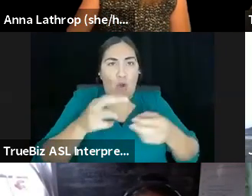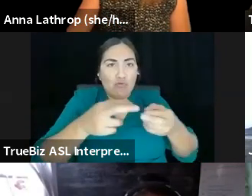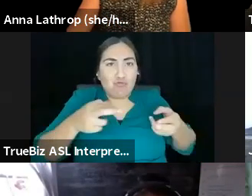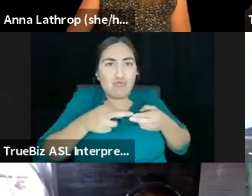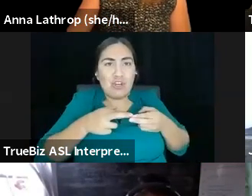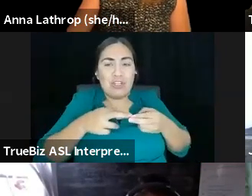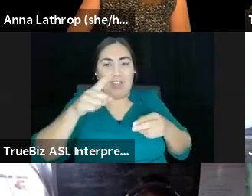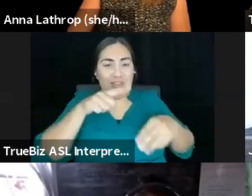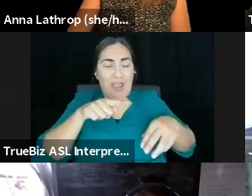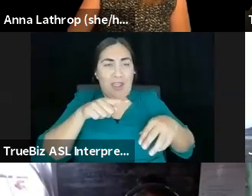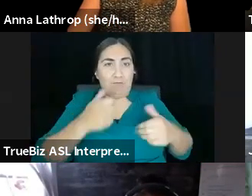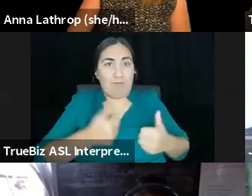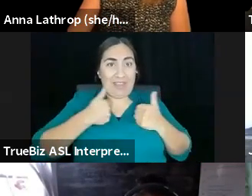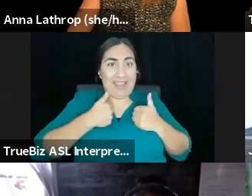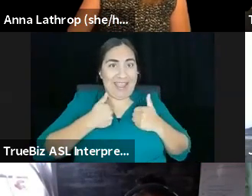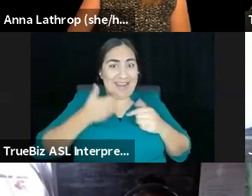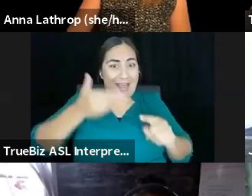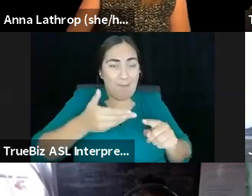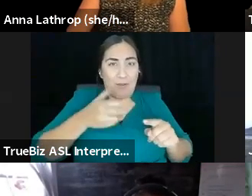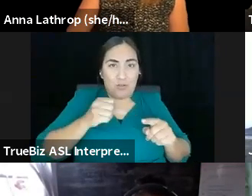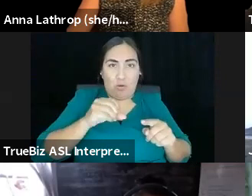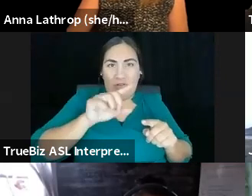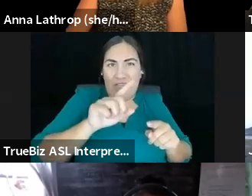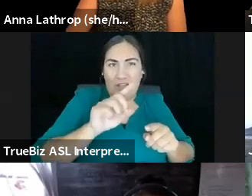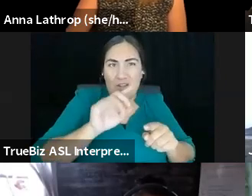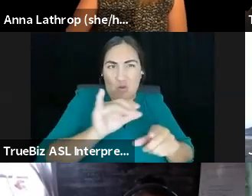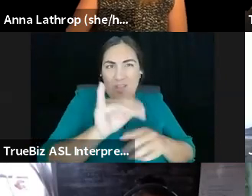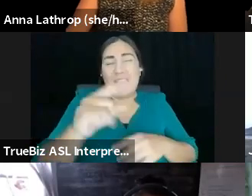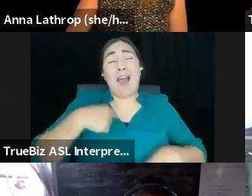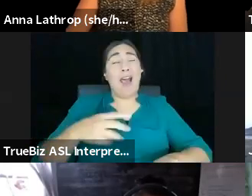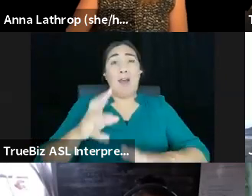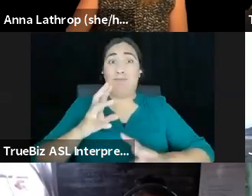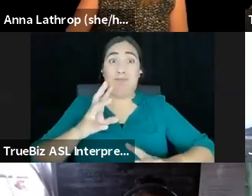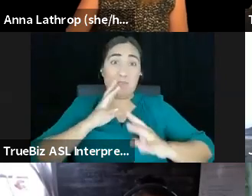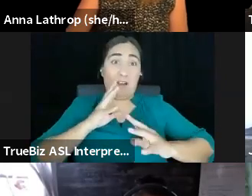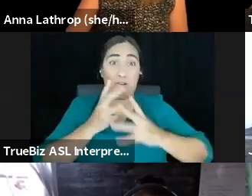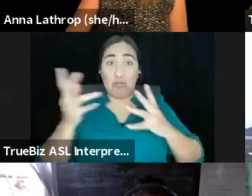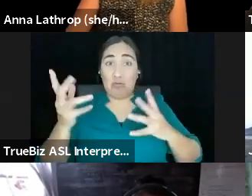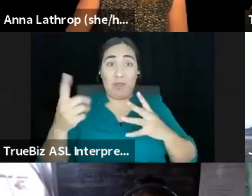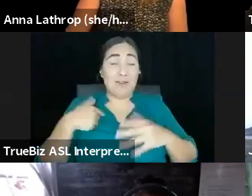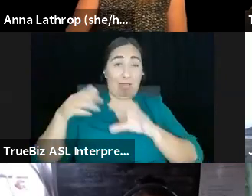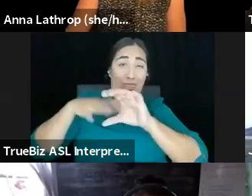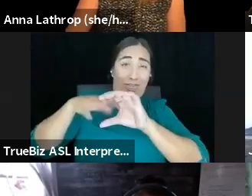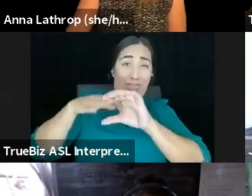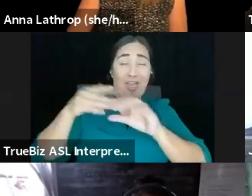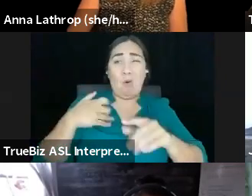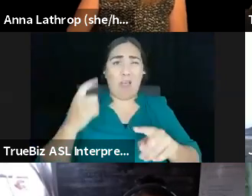that's all I want to say. I've been talking too much and I want to hear, I want to hear from other people. Yeah. And what I was just going to offer in terms of the